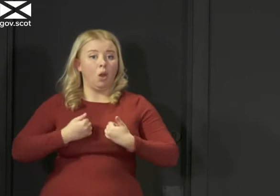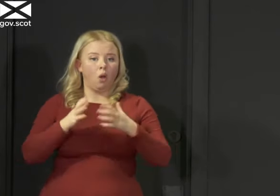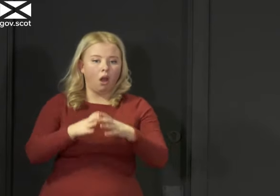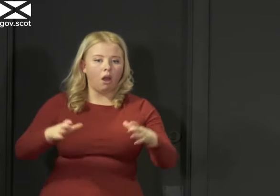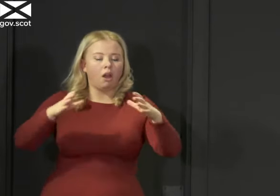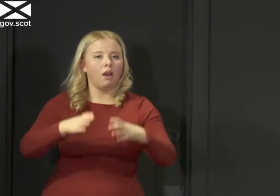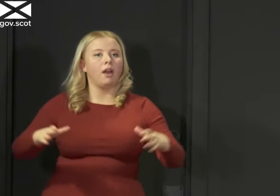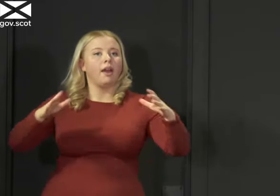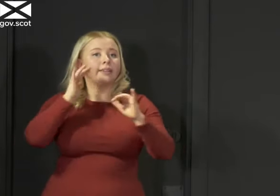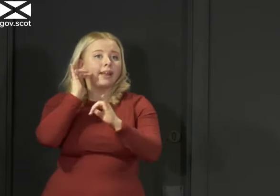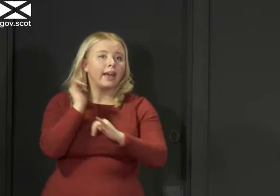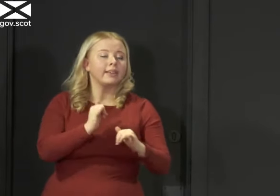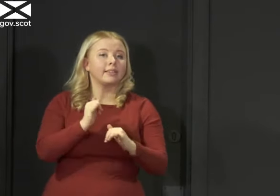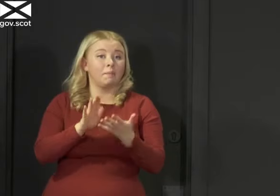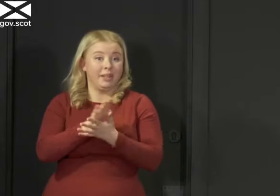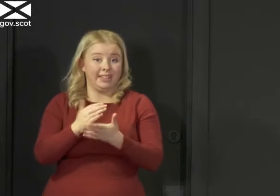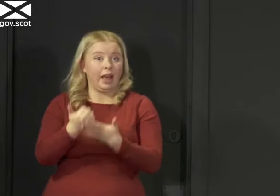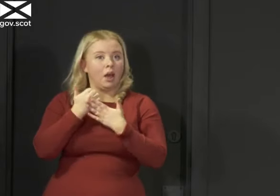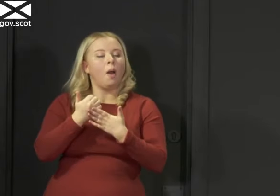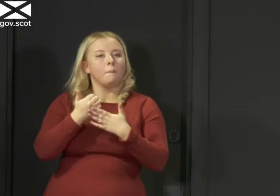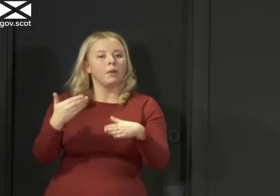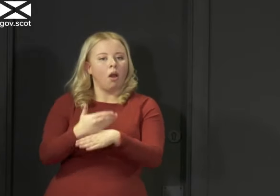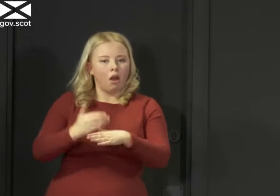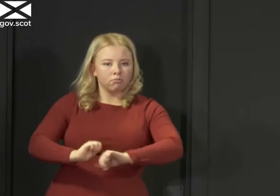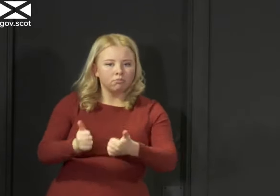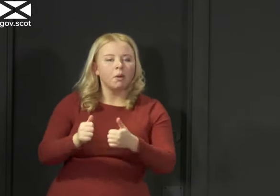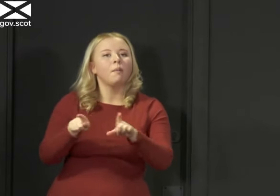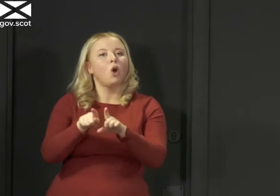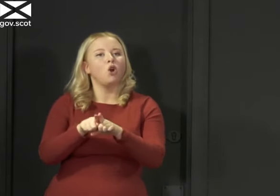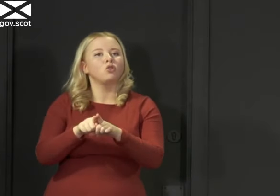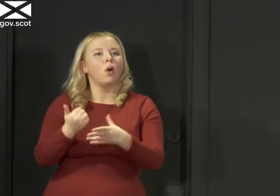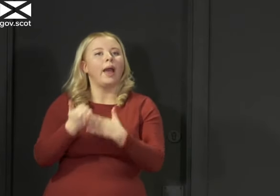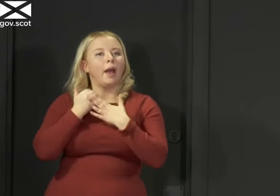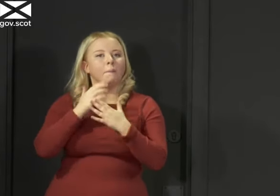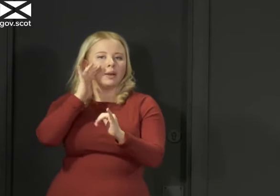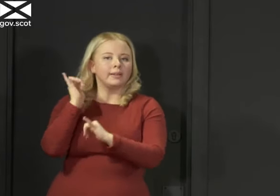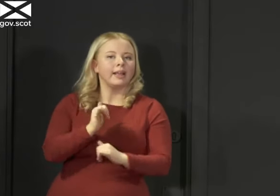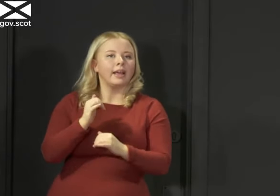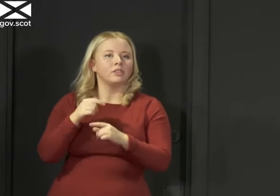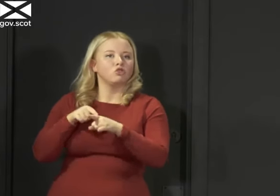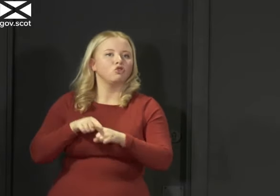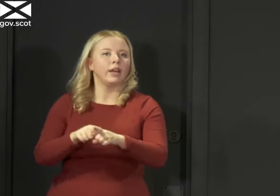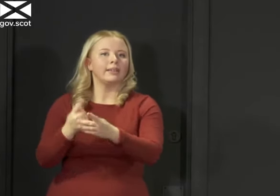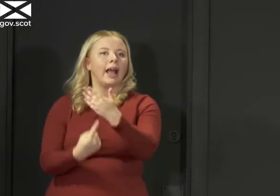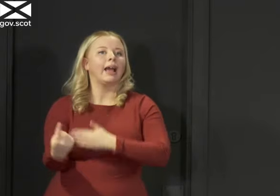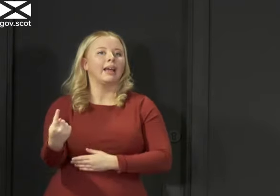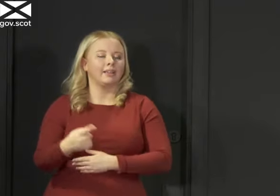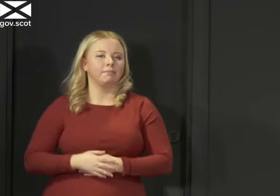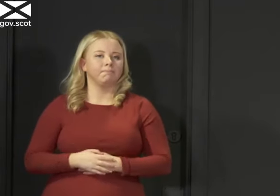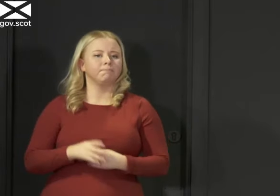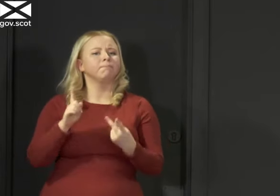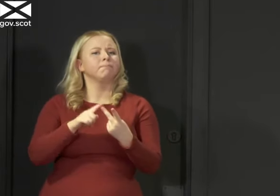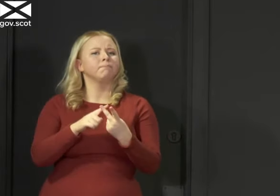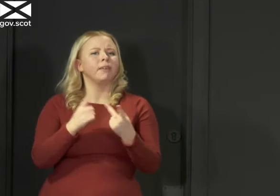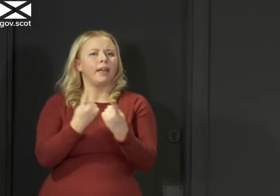us to do that more effectively while also building our capacity to test, trace and isolate. The second item I want to update